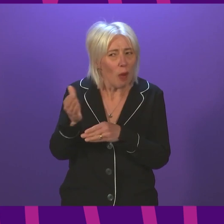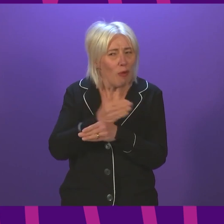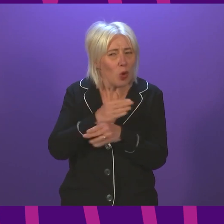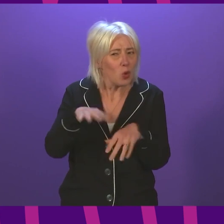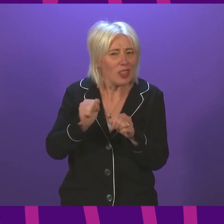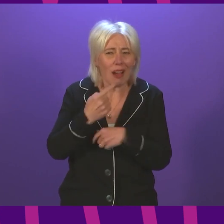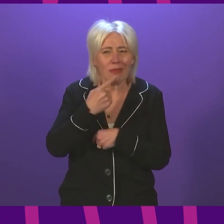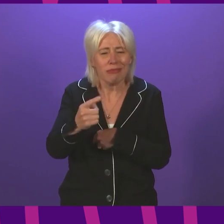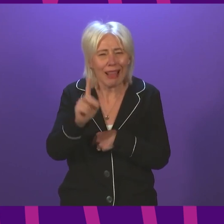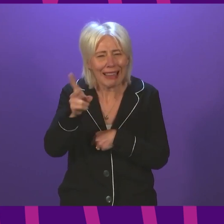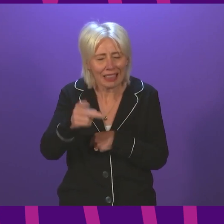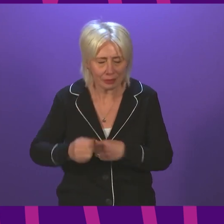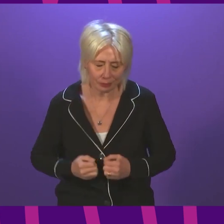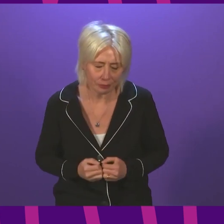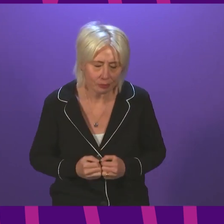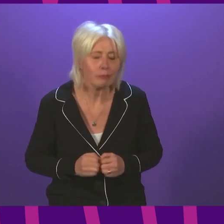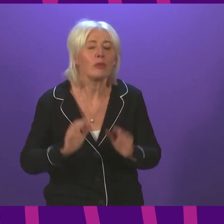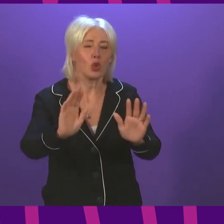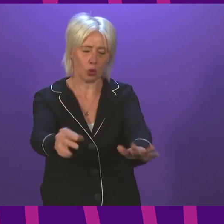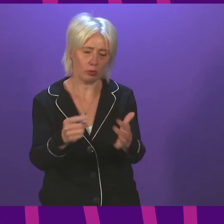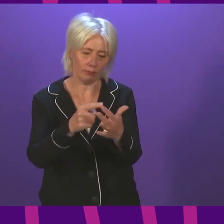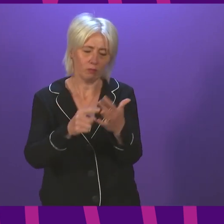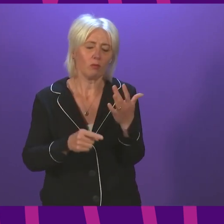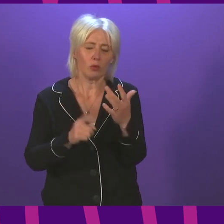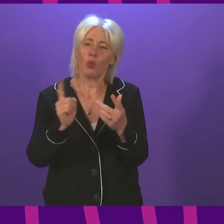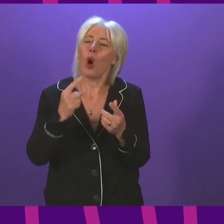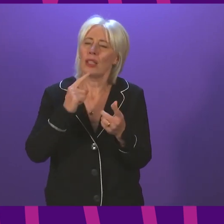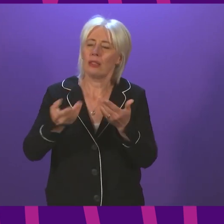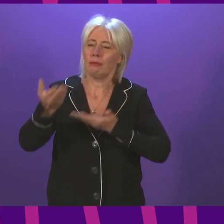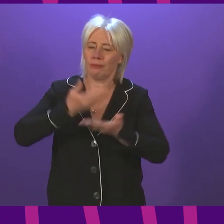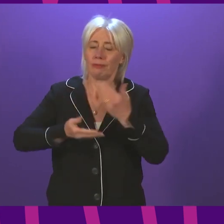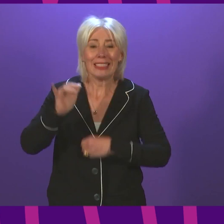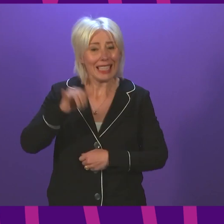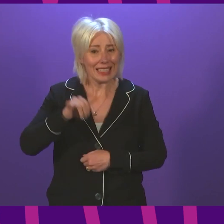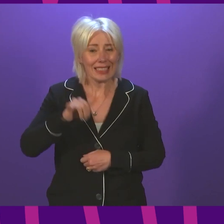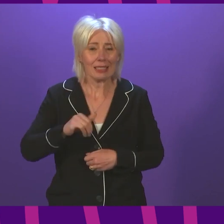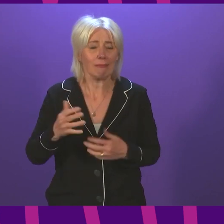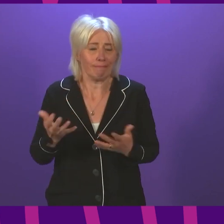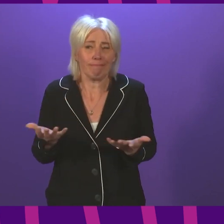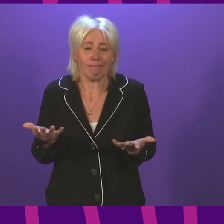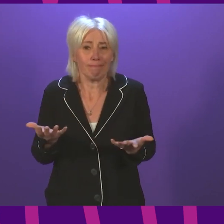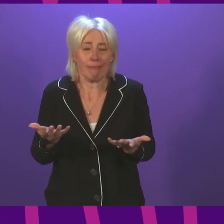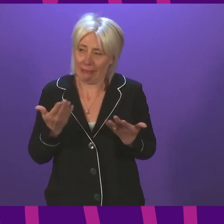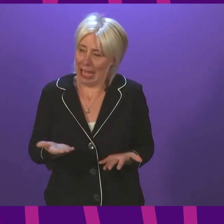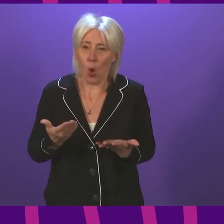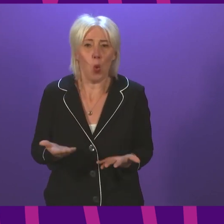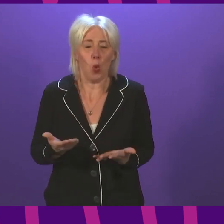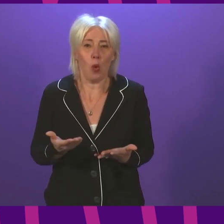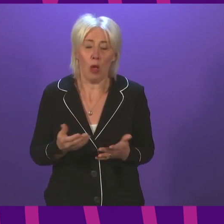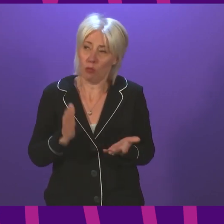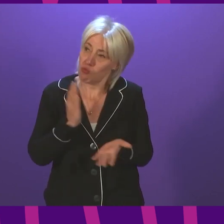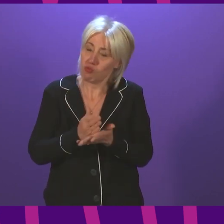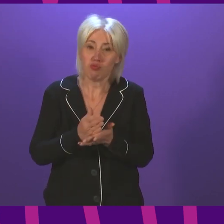poses his questions. Let me take the substantive points though. It is the case that we now have an extremely